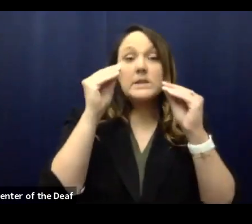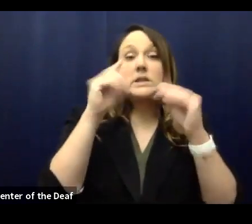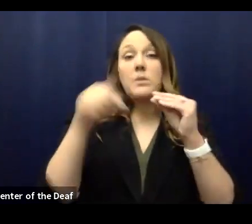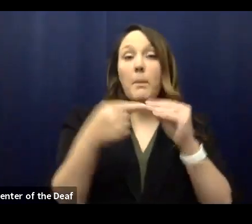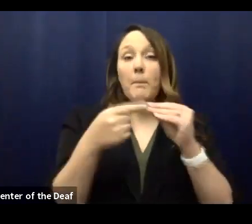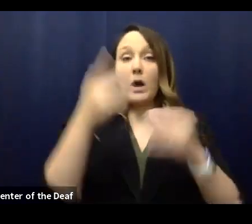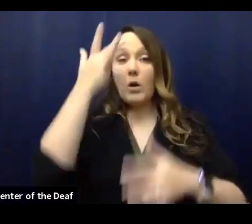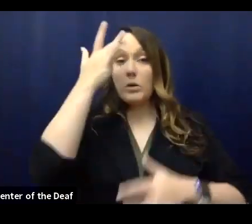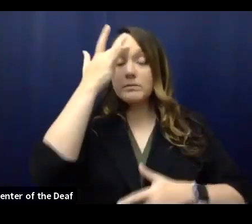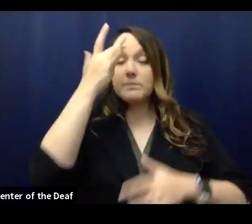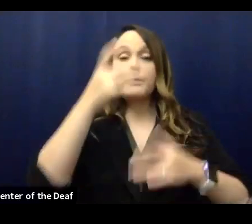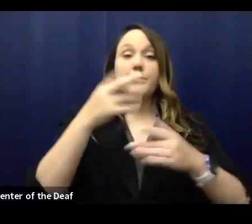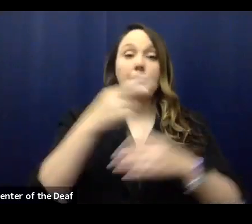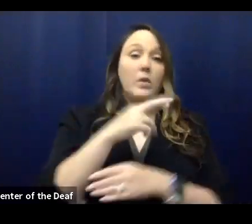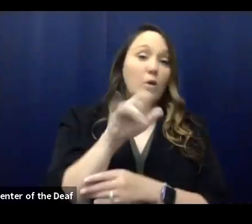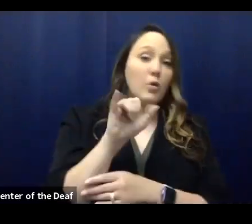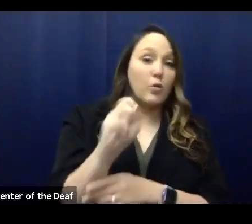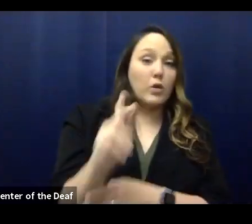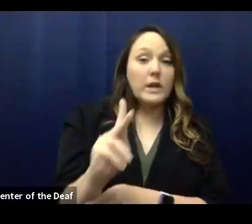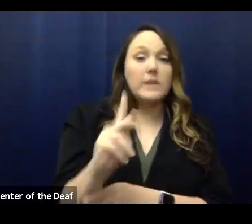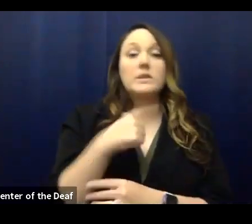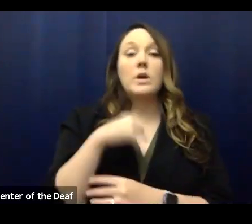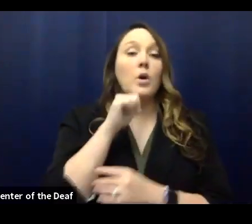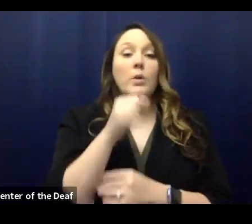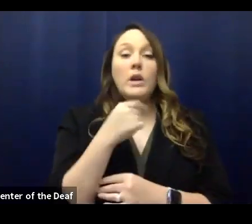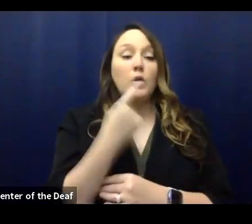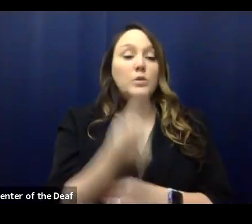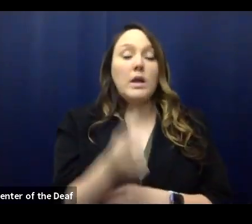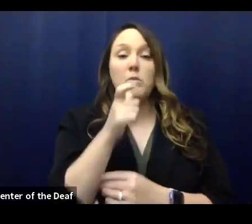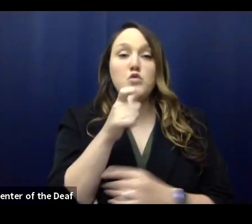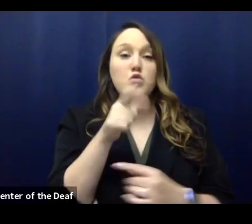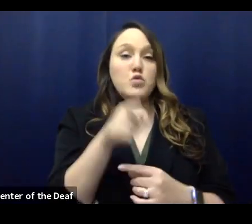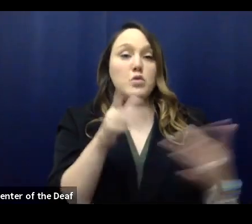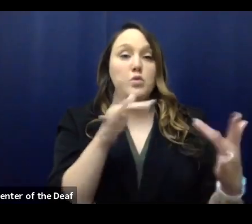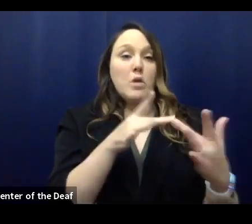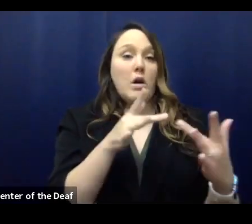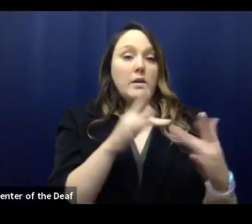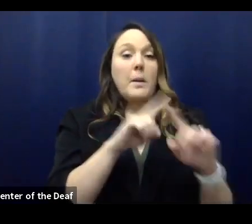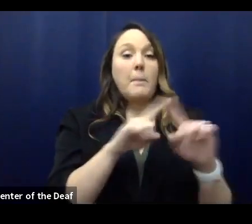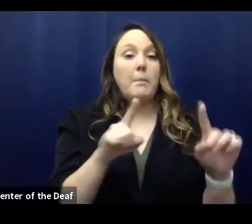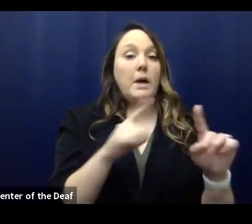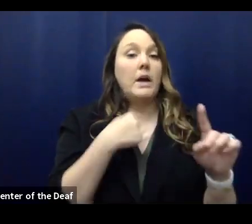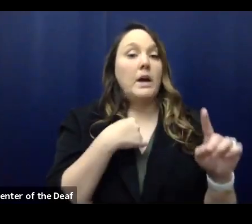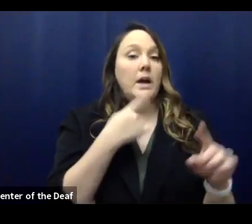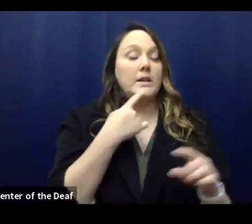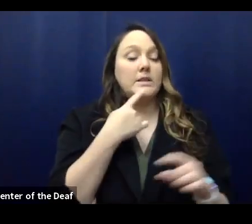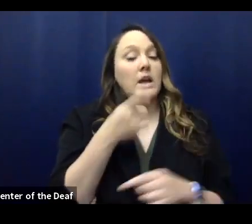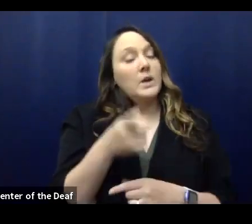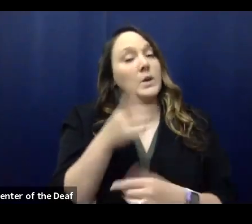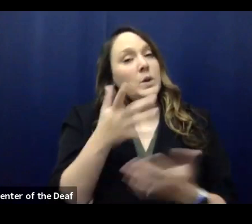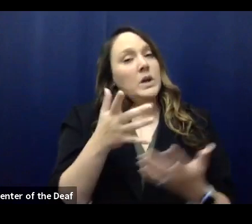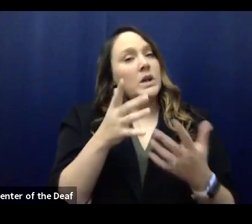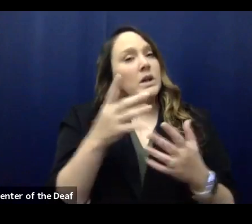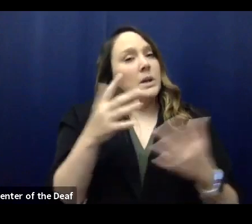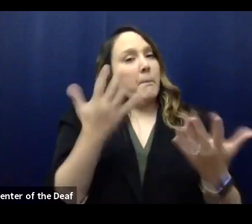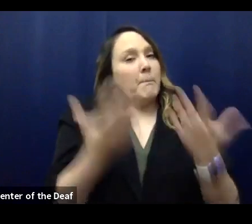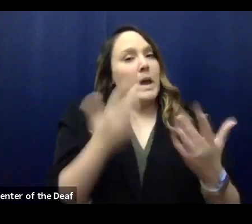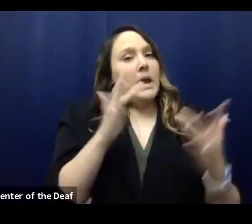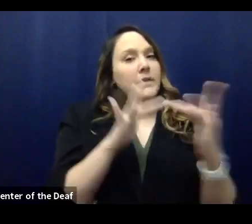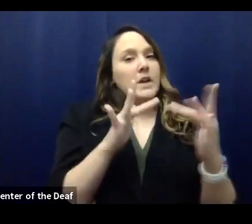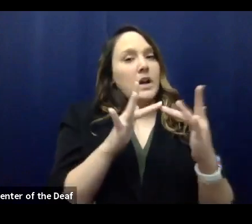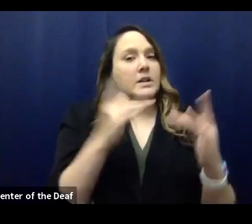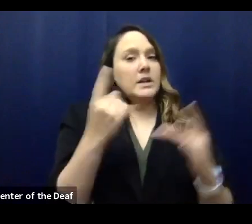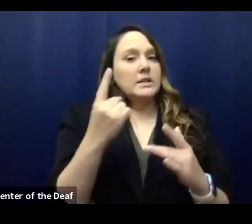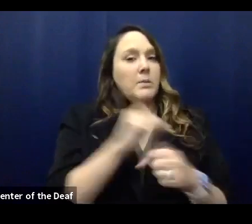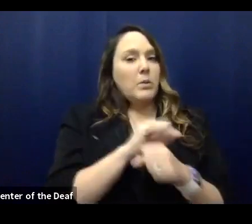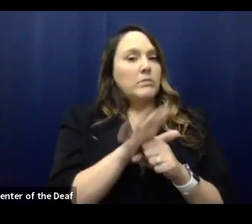risk. We don't tell them who named them as a contact. We just say they've been named as a contact. A lot of people figure that out on their